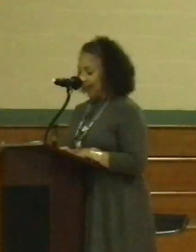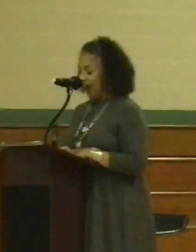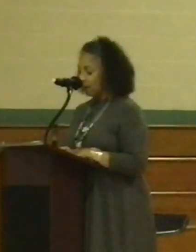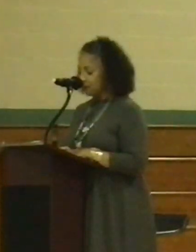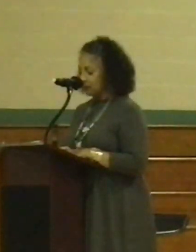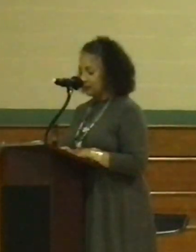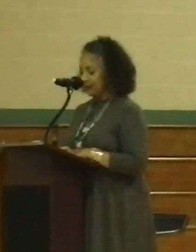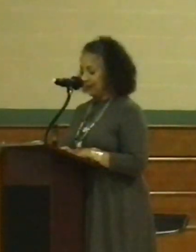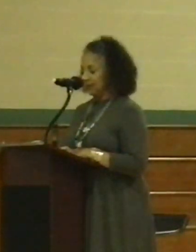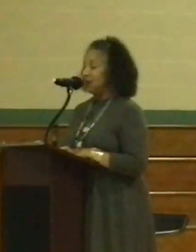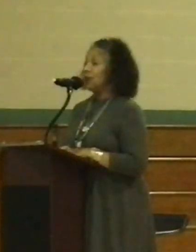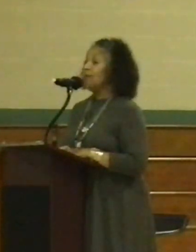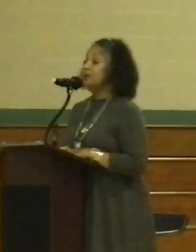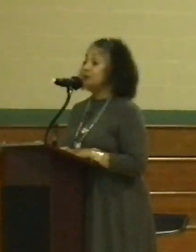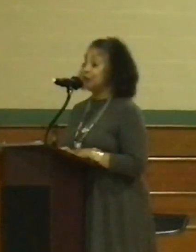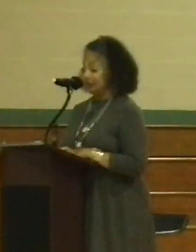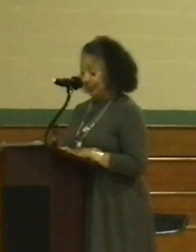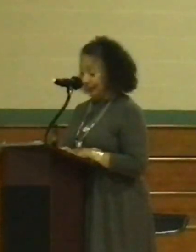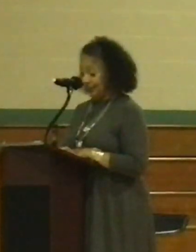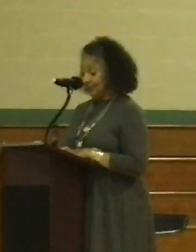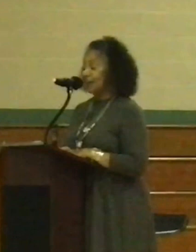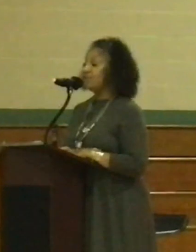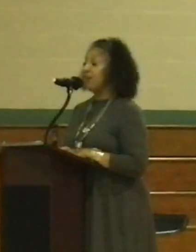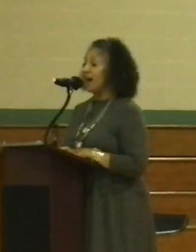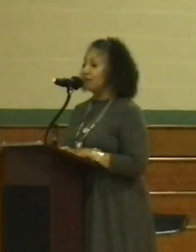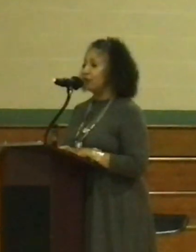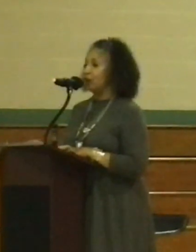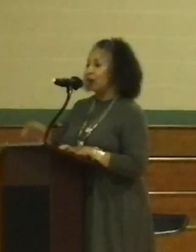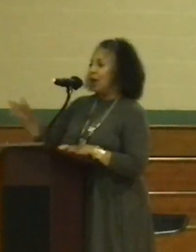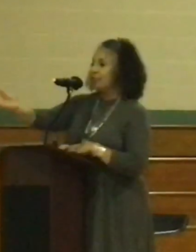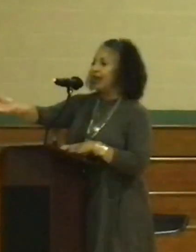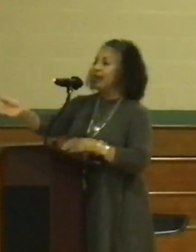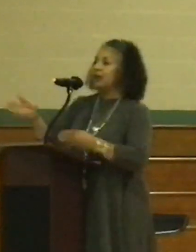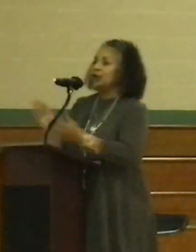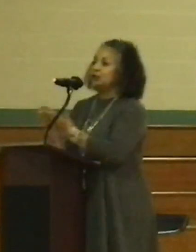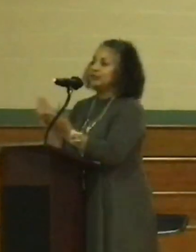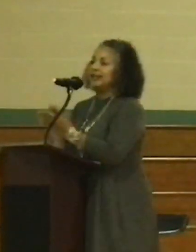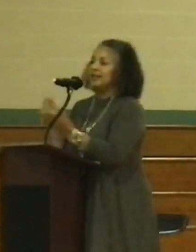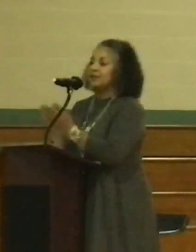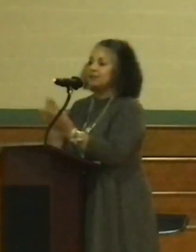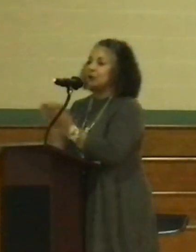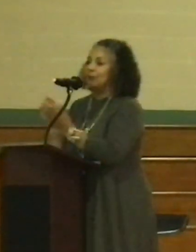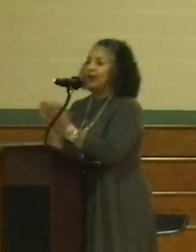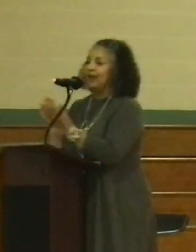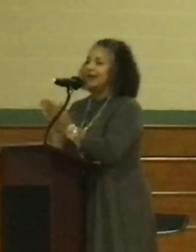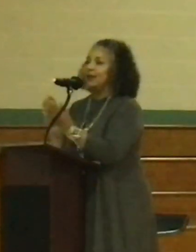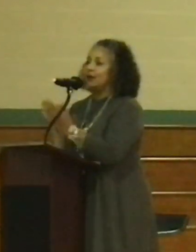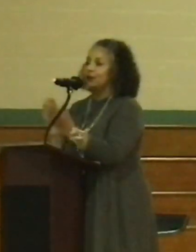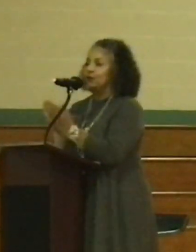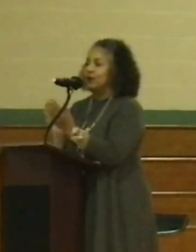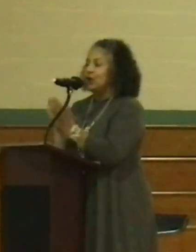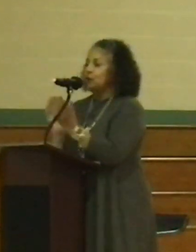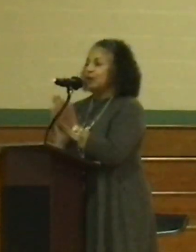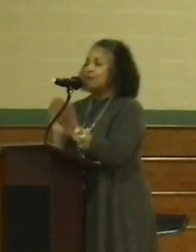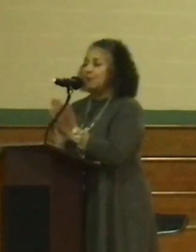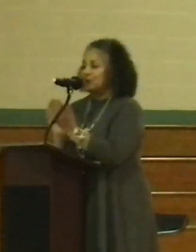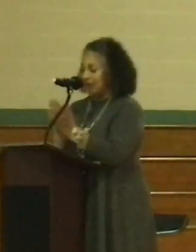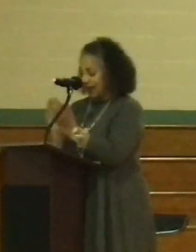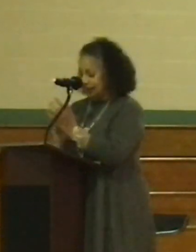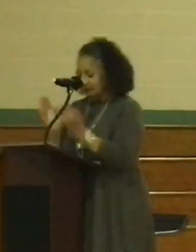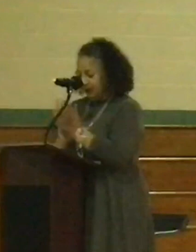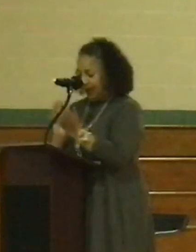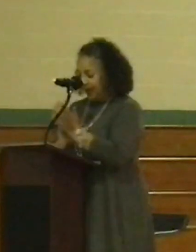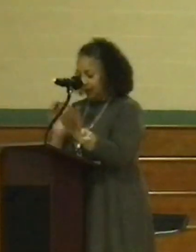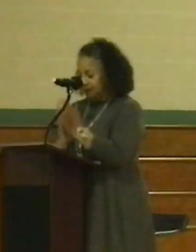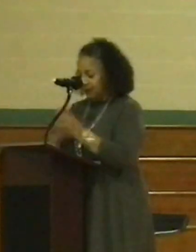Council seat, Mr. Dennis Pfeiffer. Thank you, Dennis, for being here. Remember